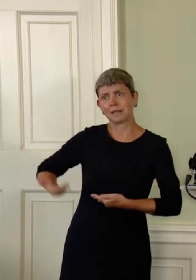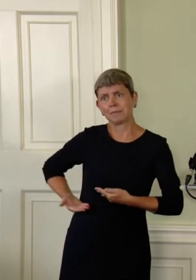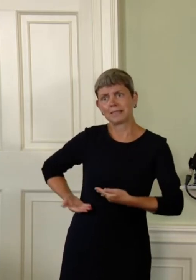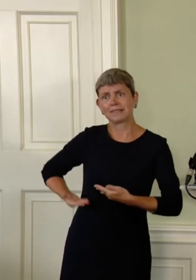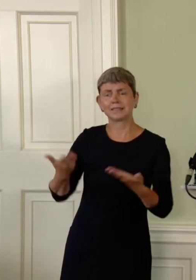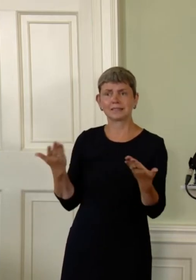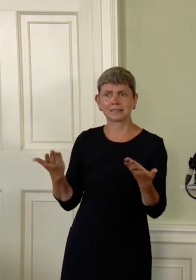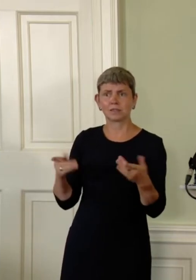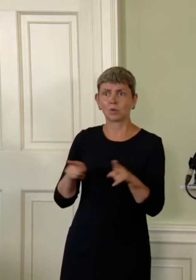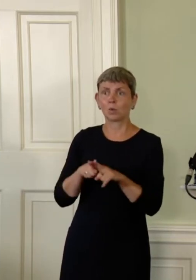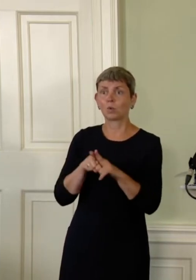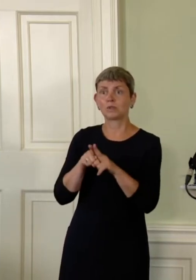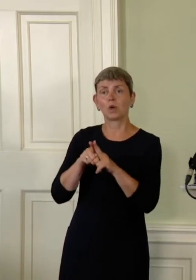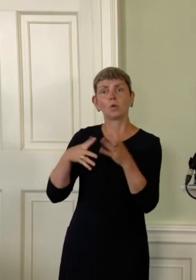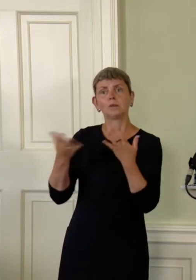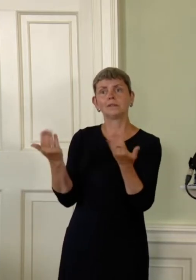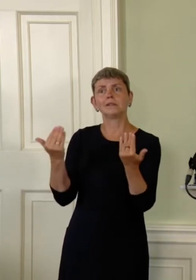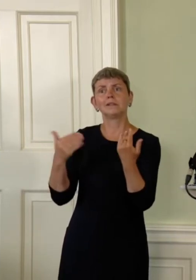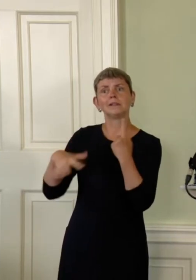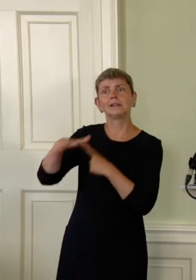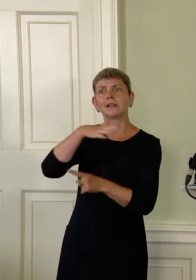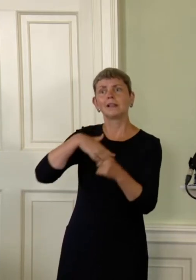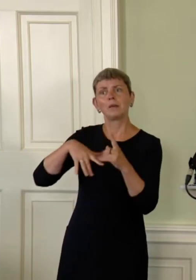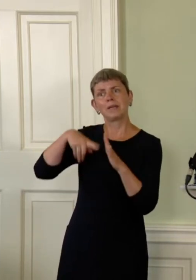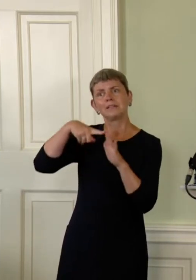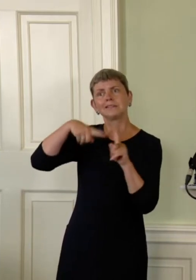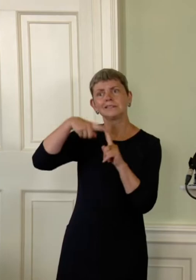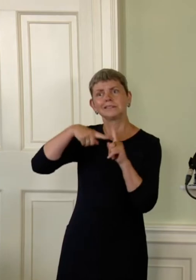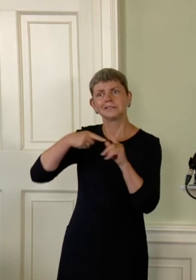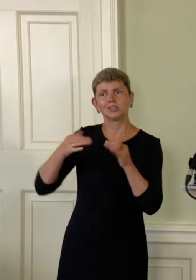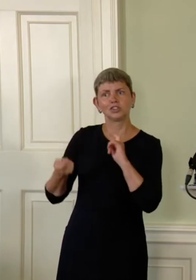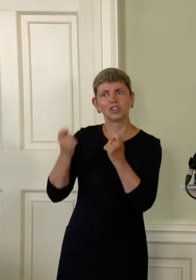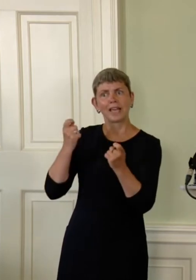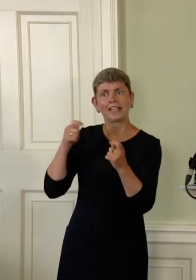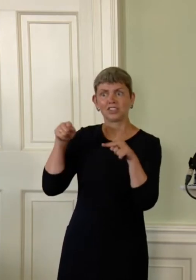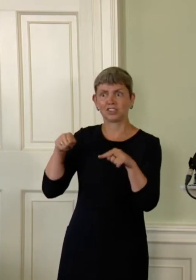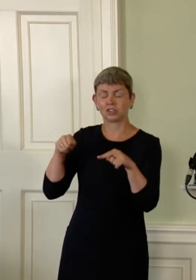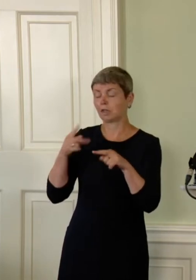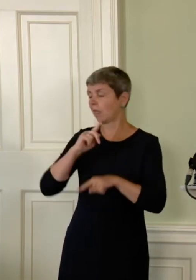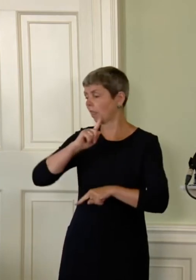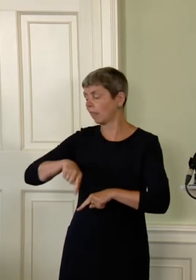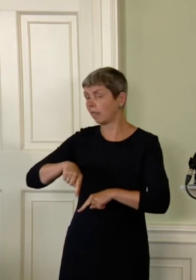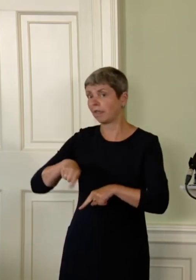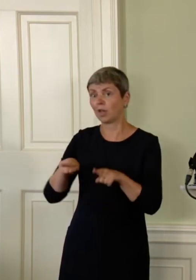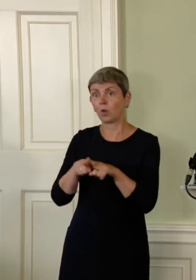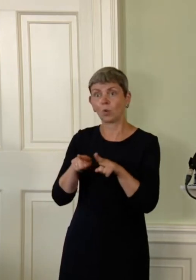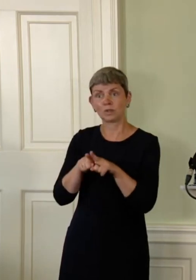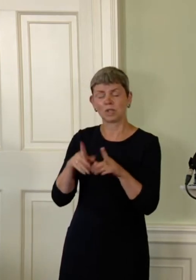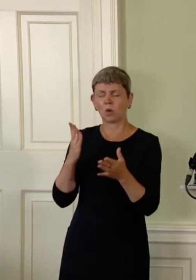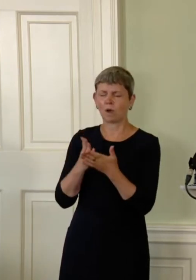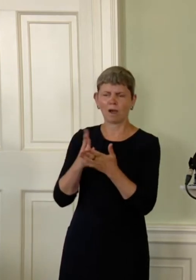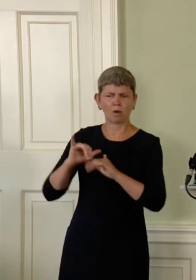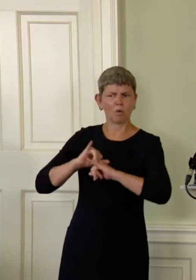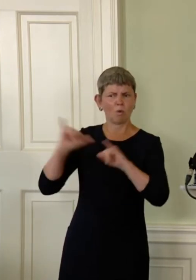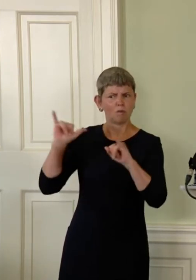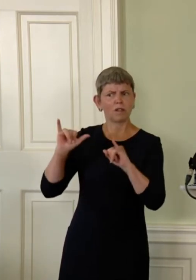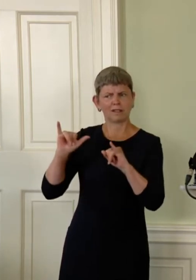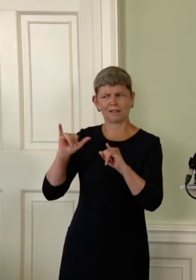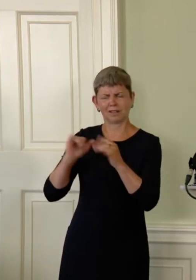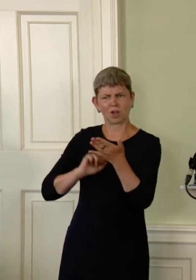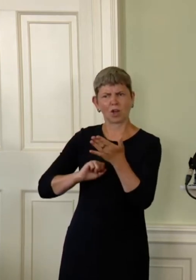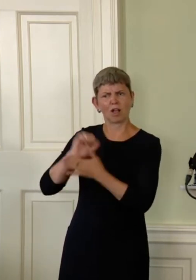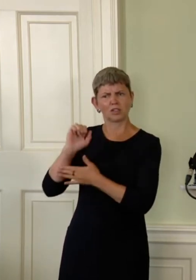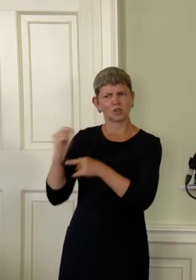against climate change, and a toxic, indeed wholly manufactured, culture war, putting